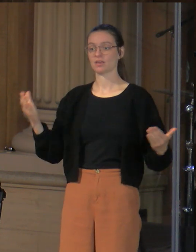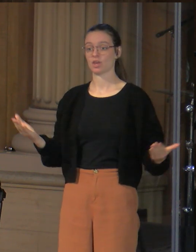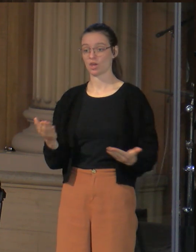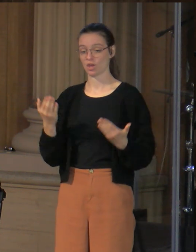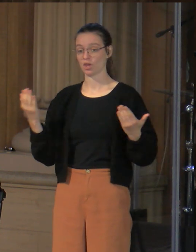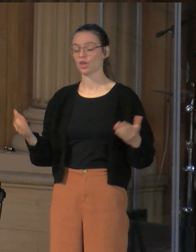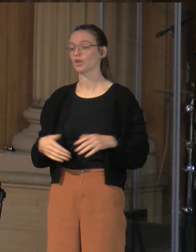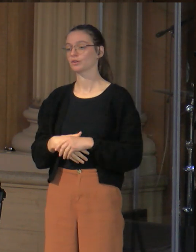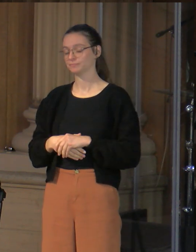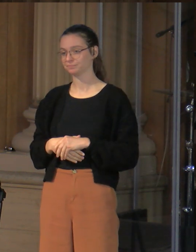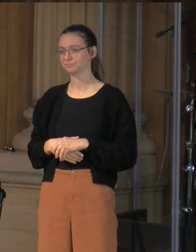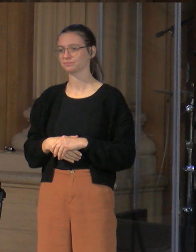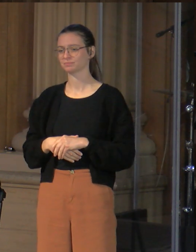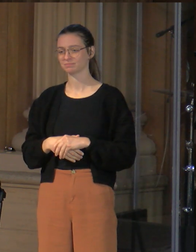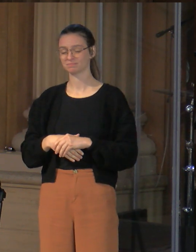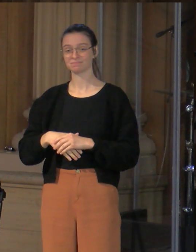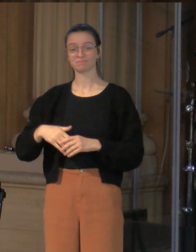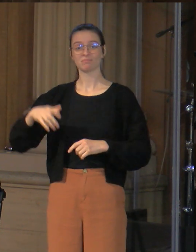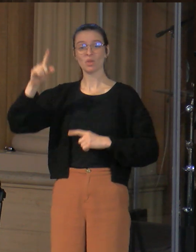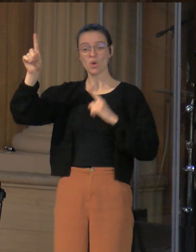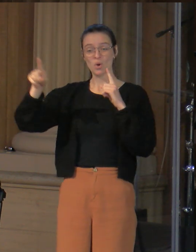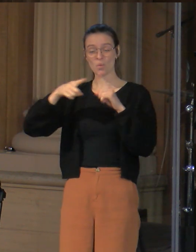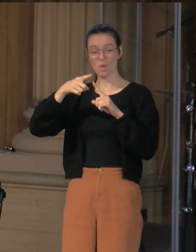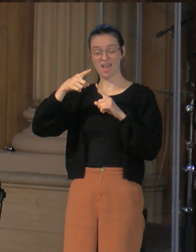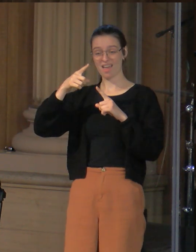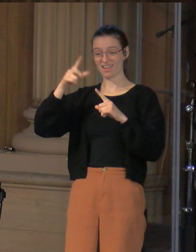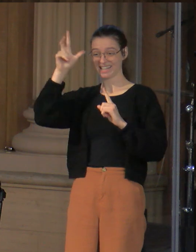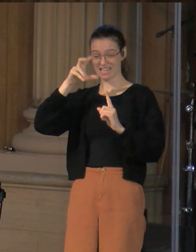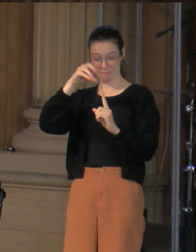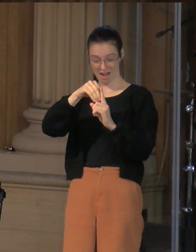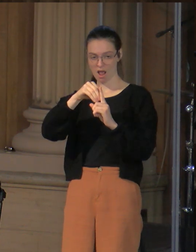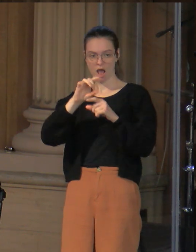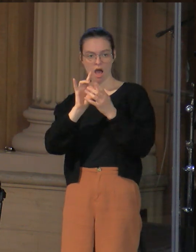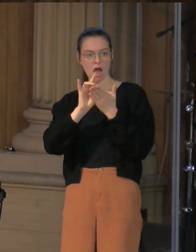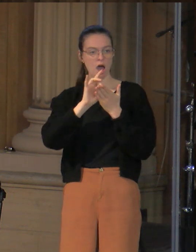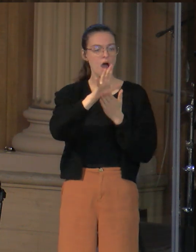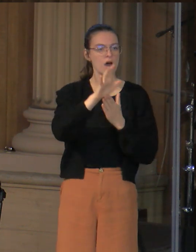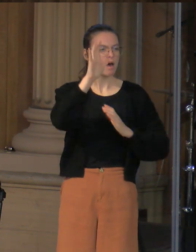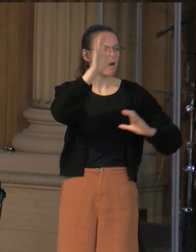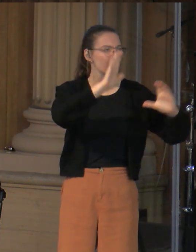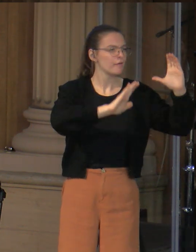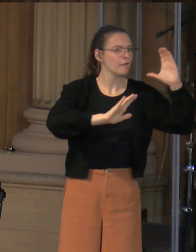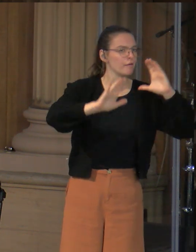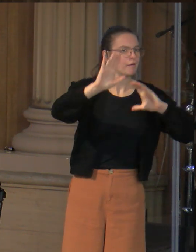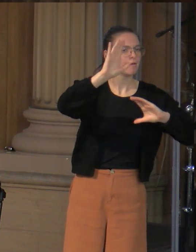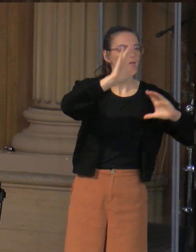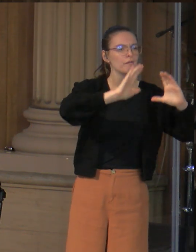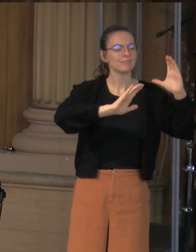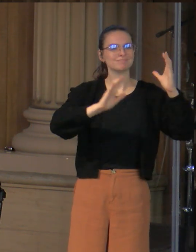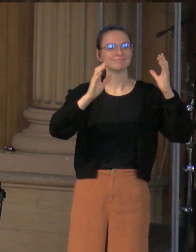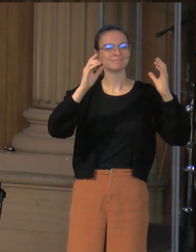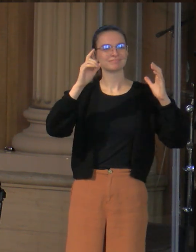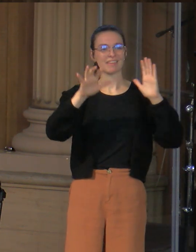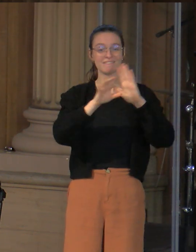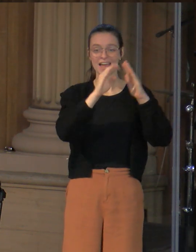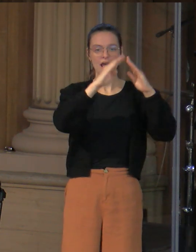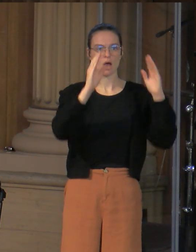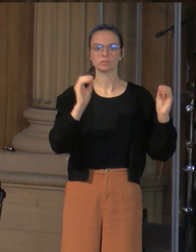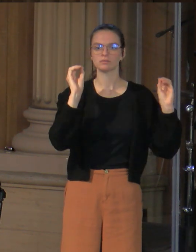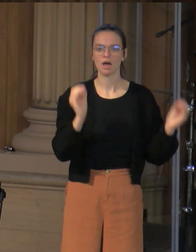places seeking rest, but finds none. Then it says, I will return to my house from which I came. And when it comes, it finds the house